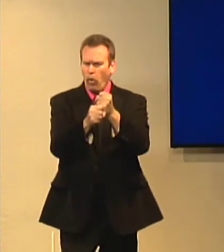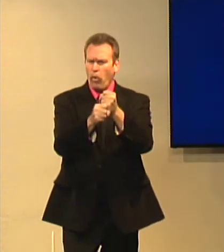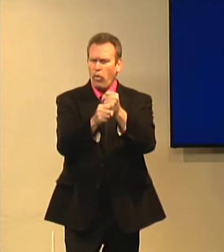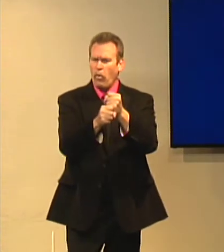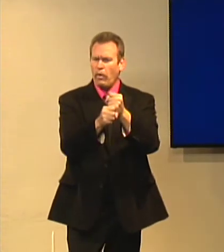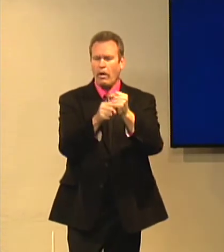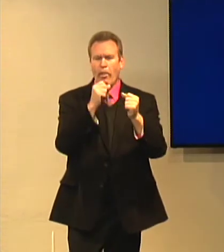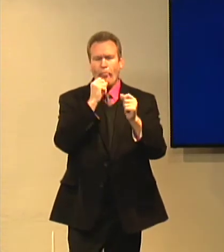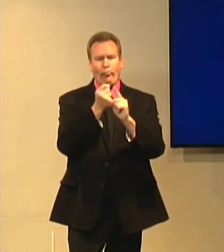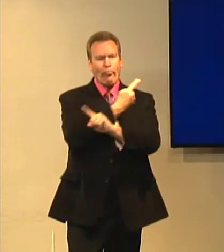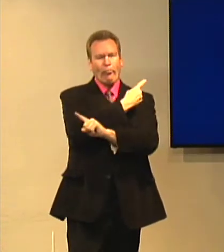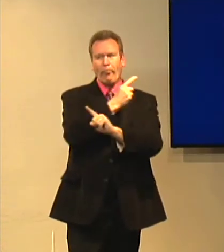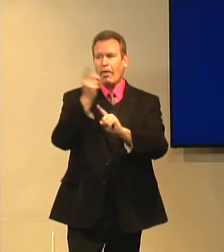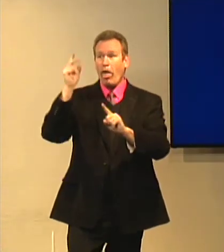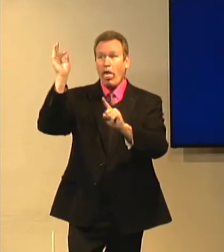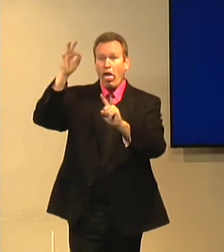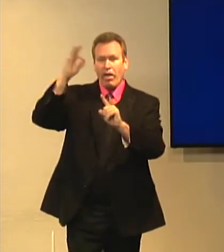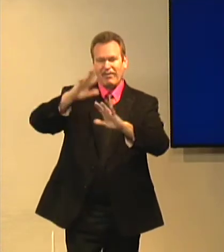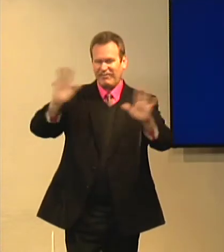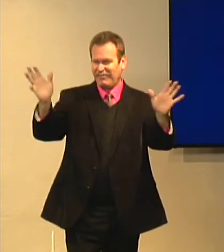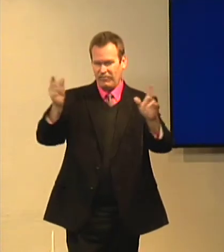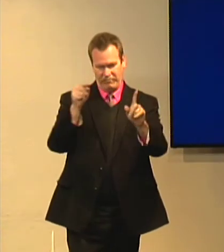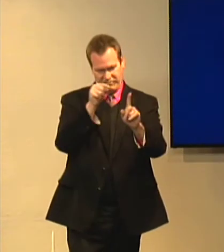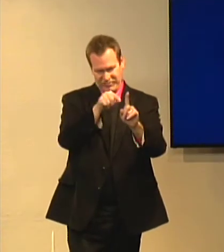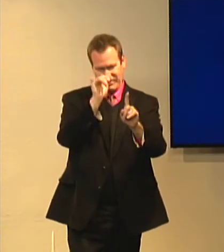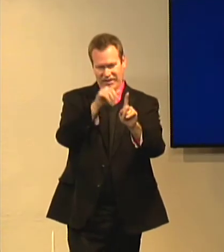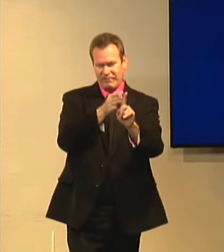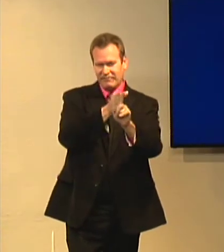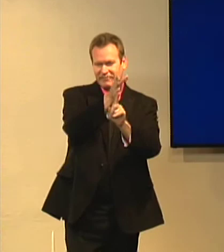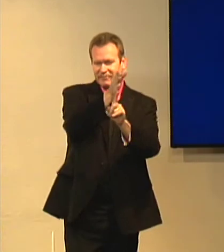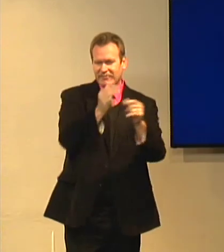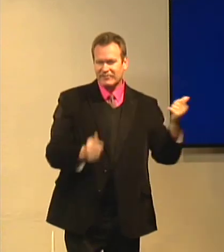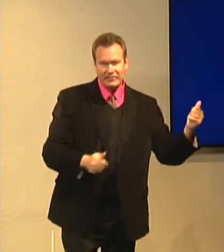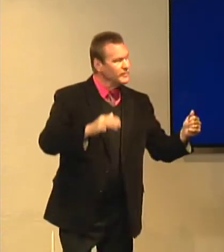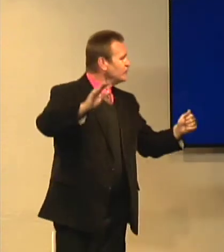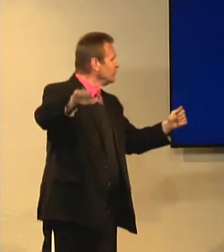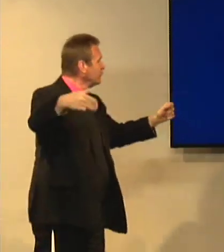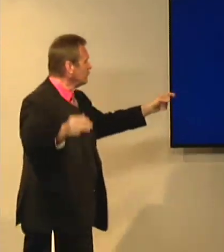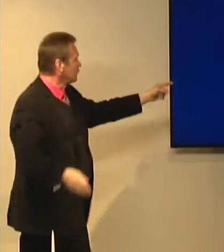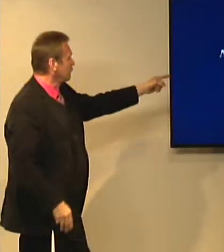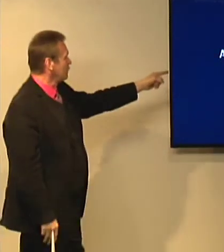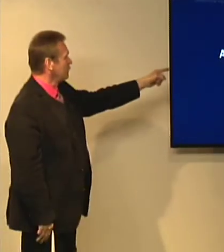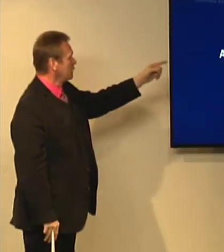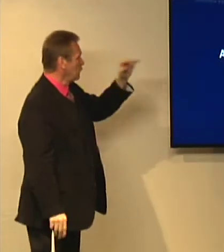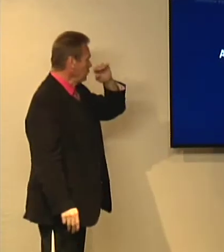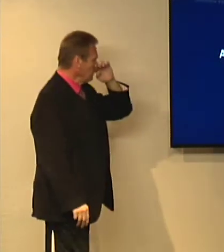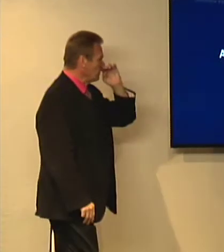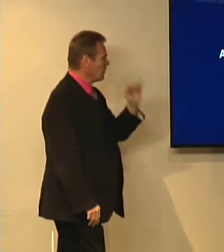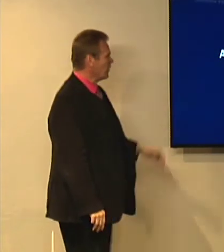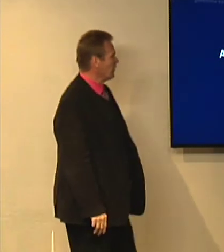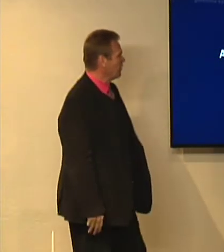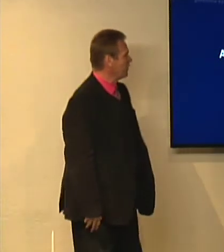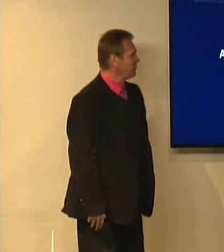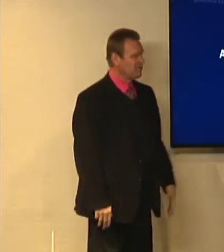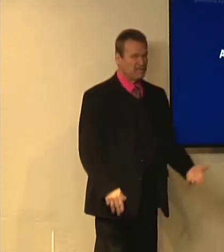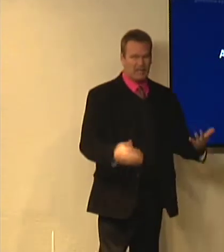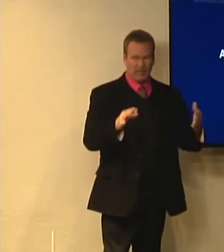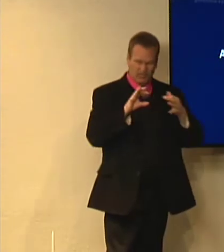And that's what we're going hold on to. Not to divert and add anything to it. These are the simple